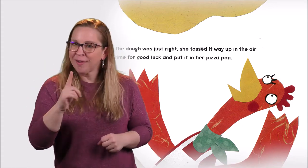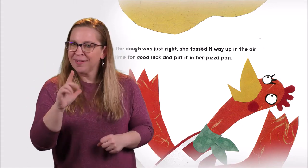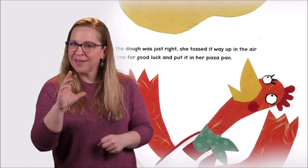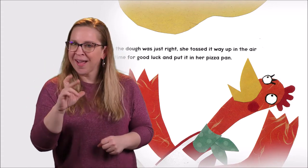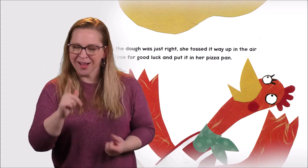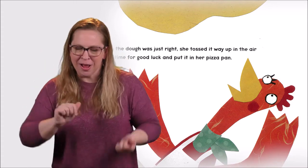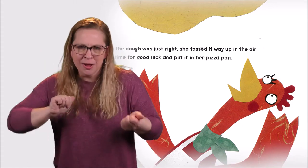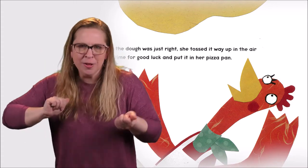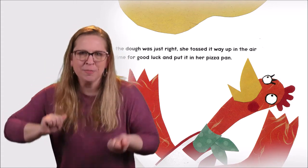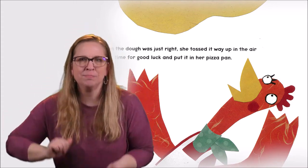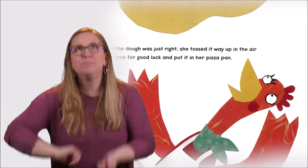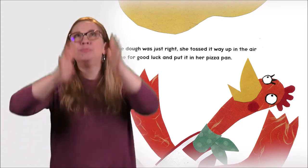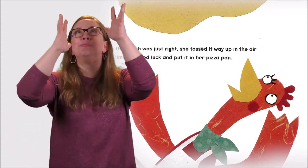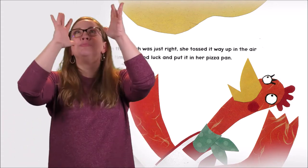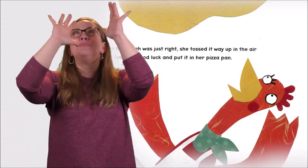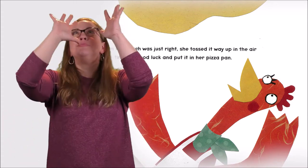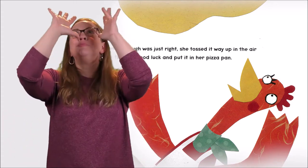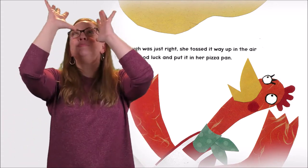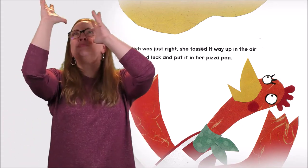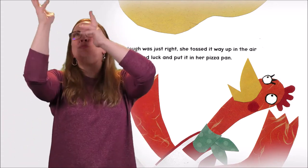good luck. And put it in her pizza pan.